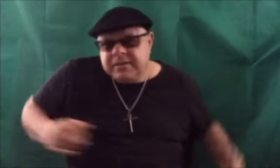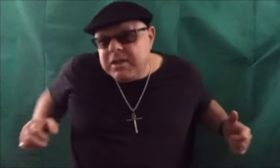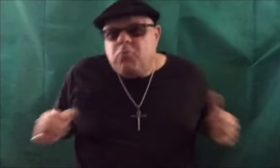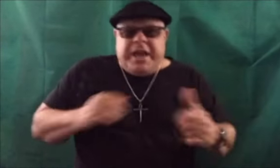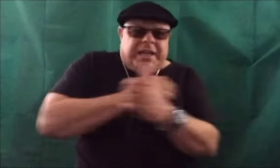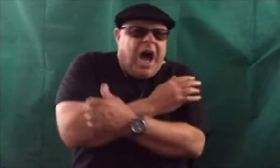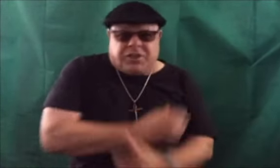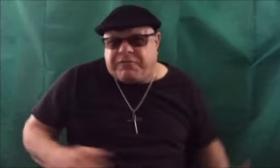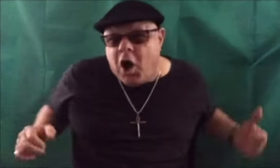We got the funk.